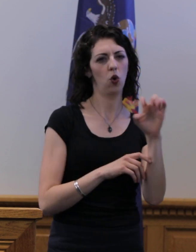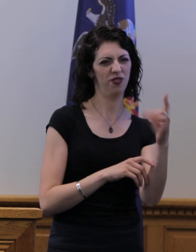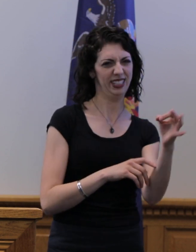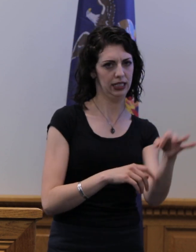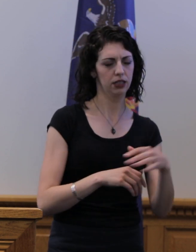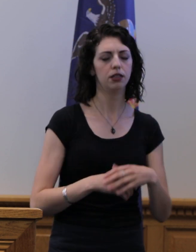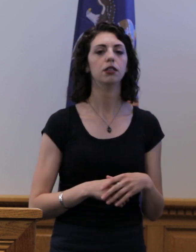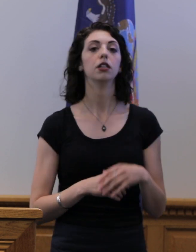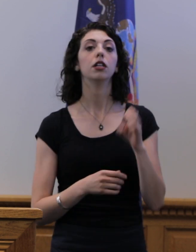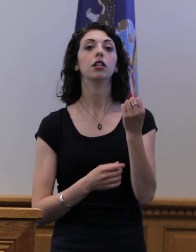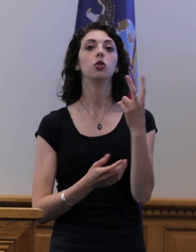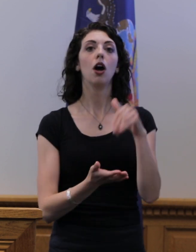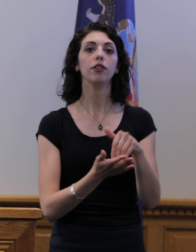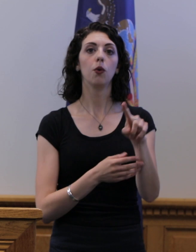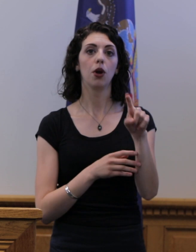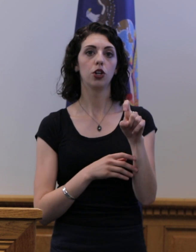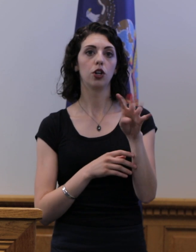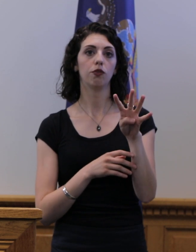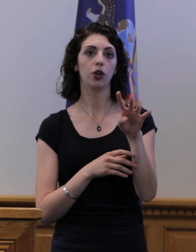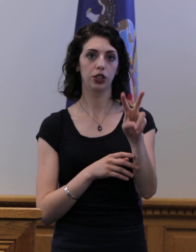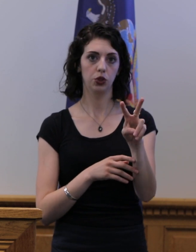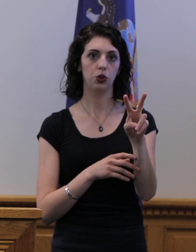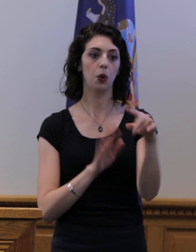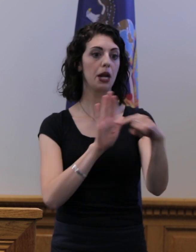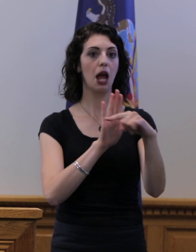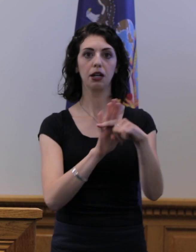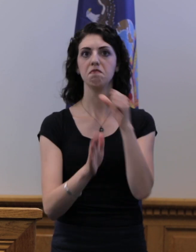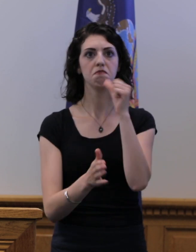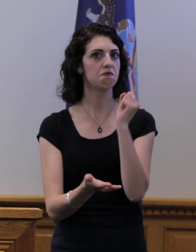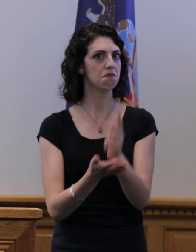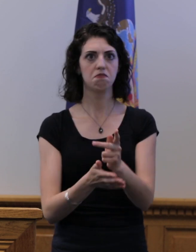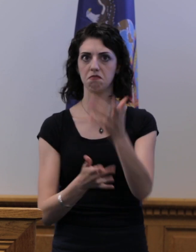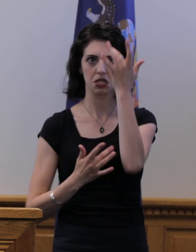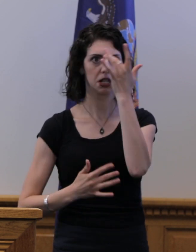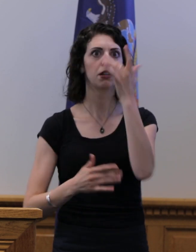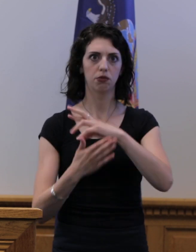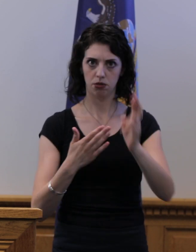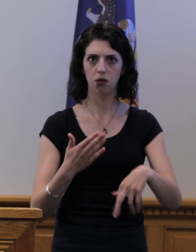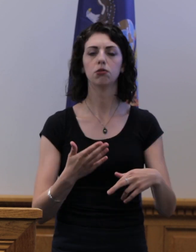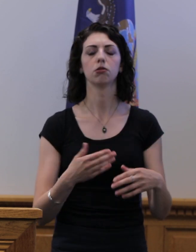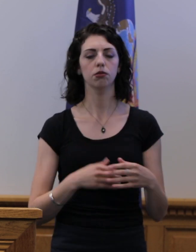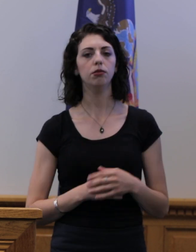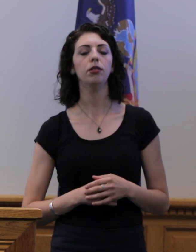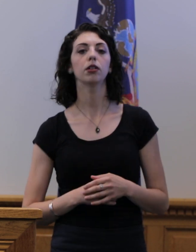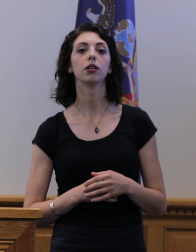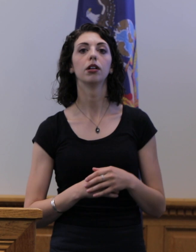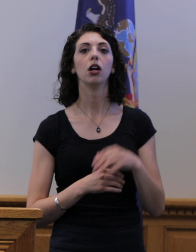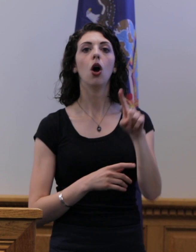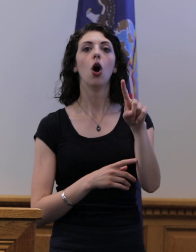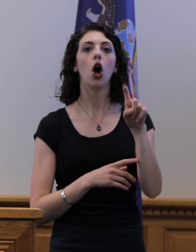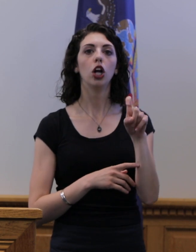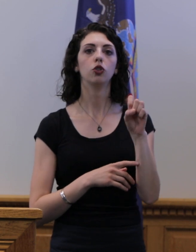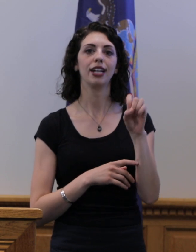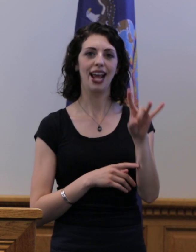We have 12,142 negative test results that have been returned to the health department. We have 108